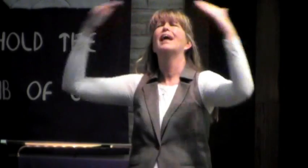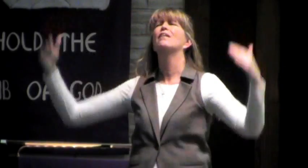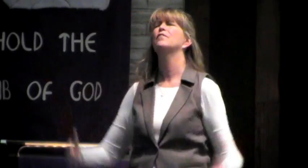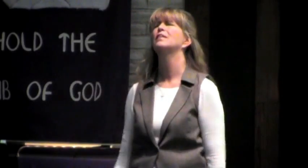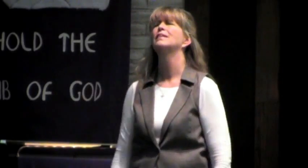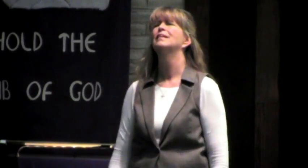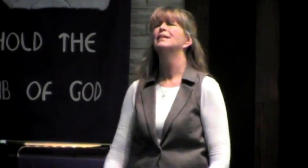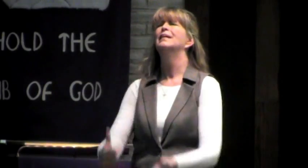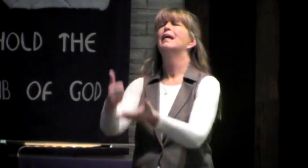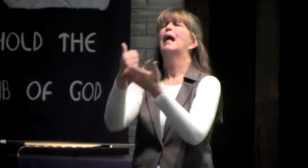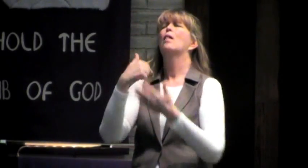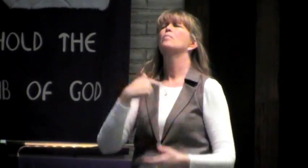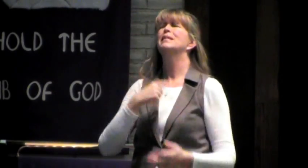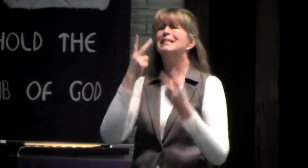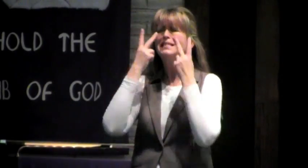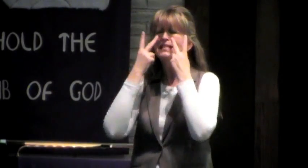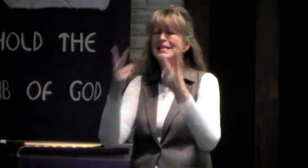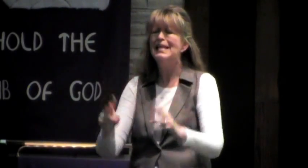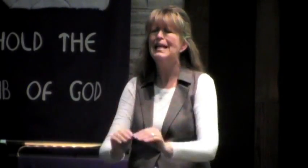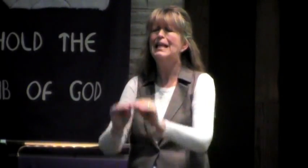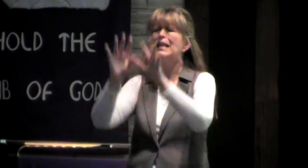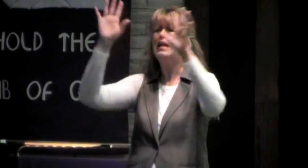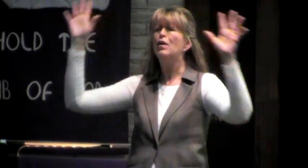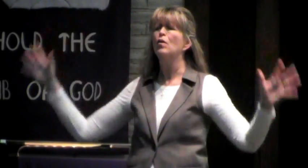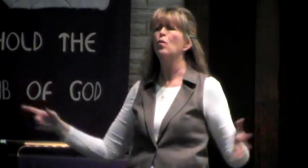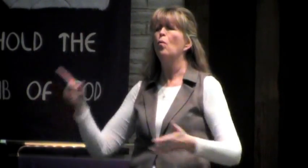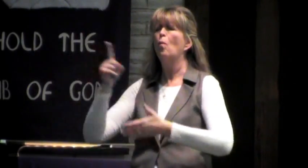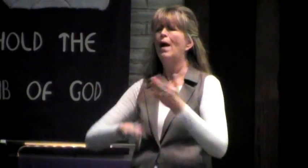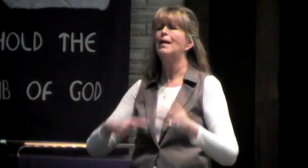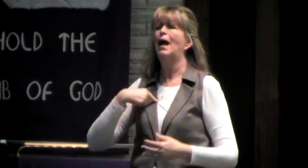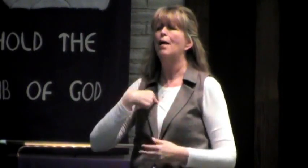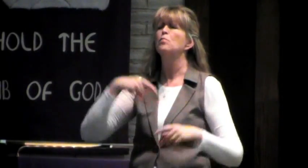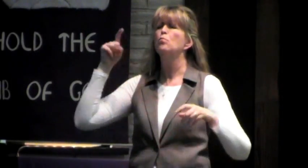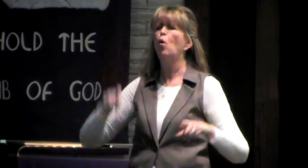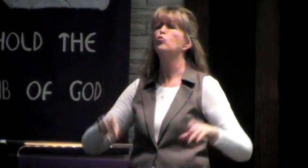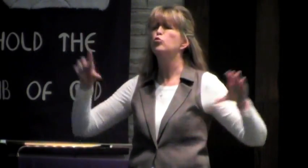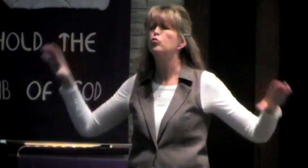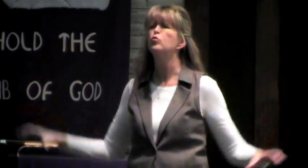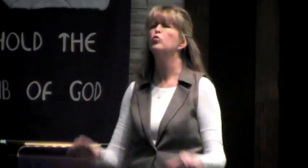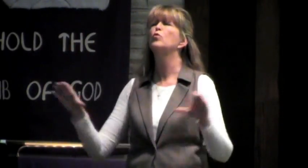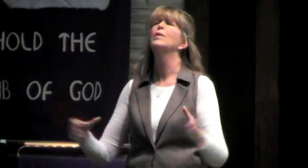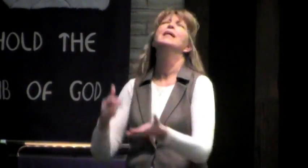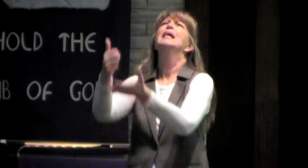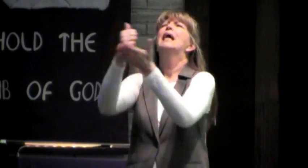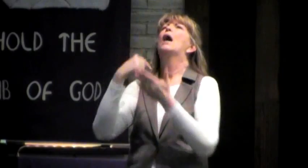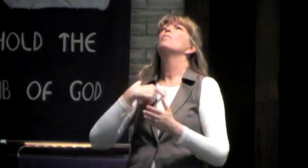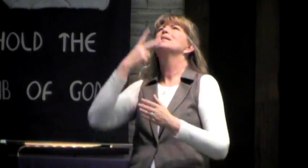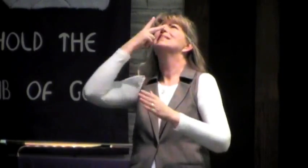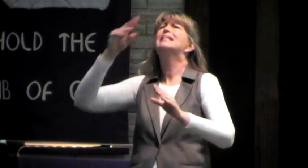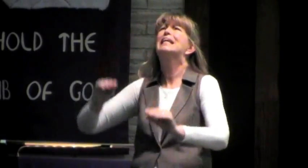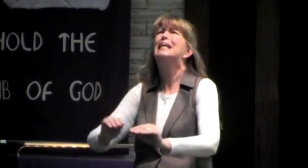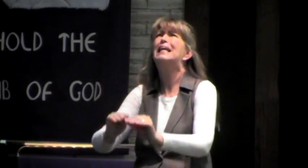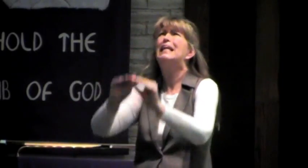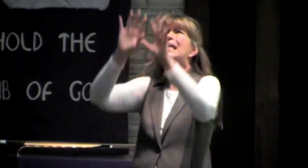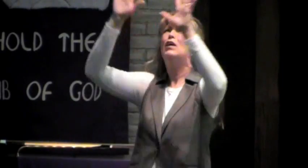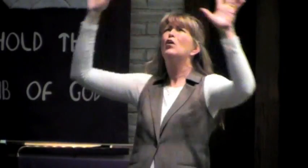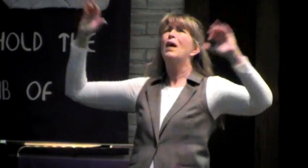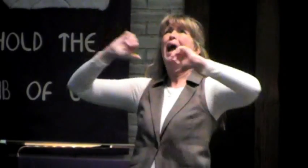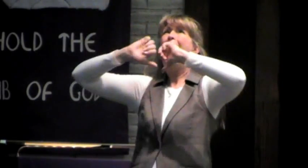Father, my Father in Heaven. Help me to see clearly what I'm supposed to be doing. Help